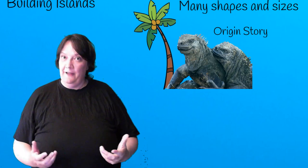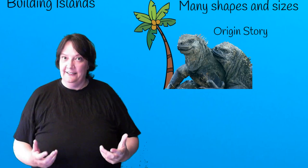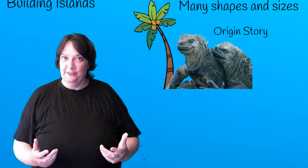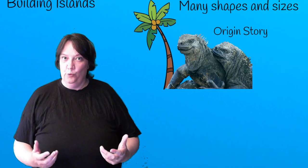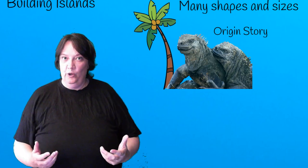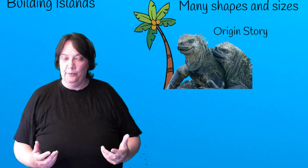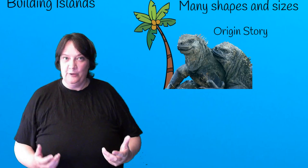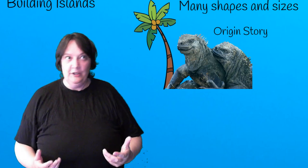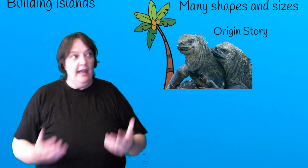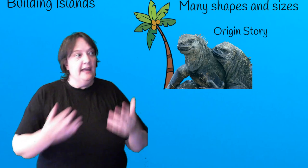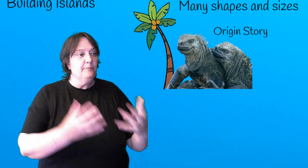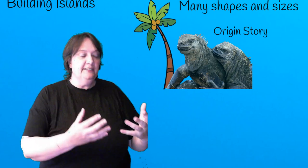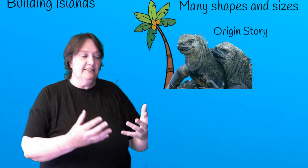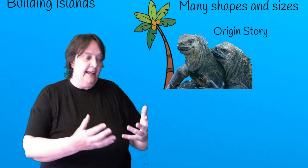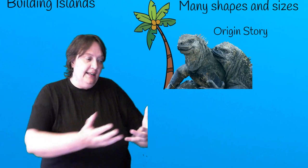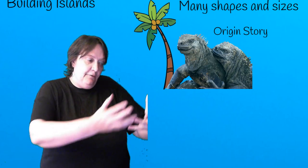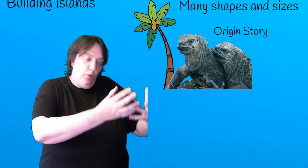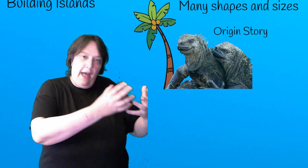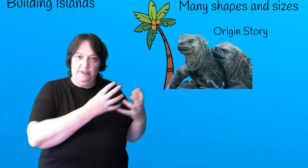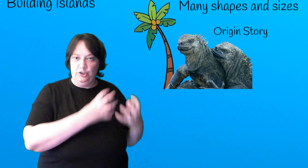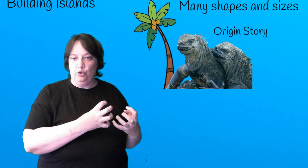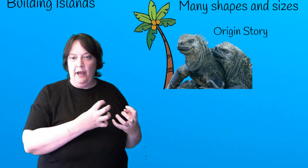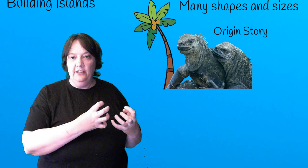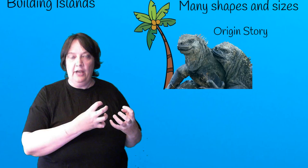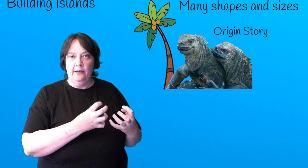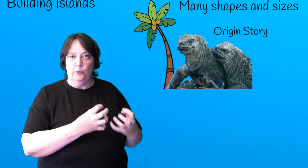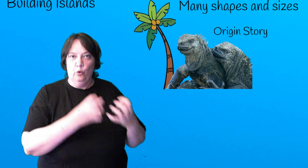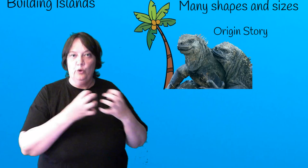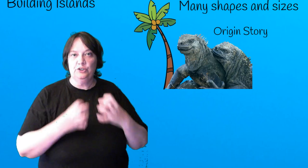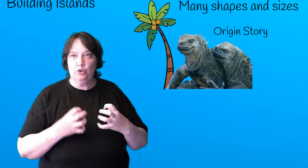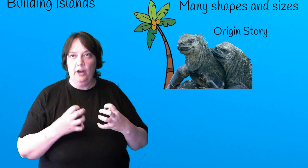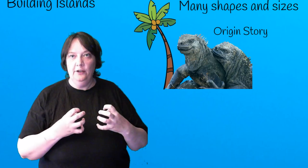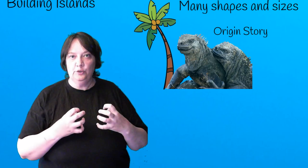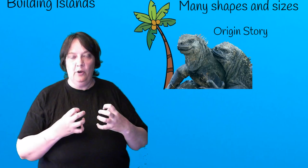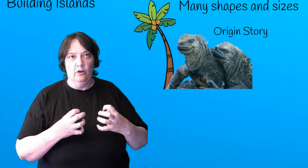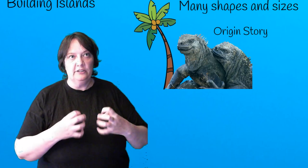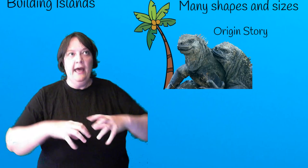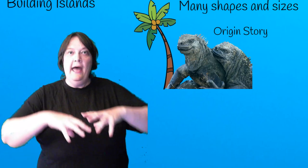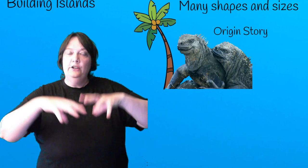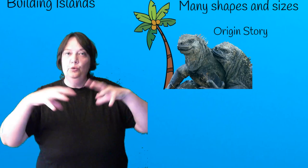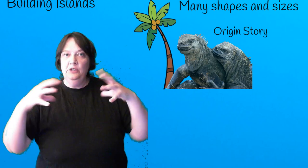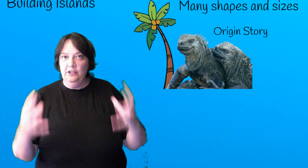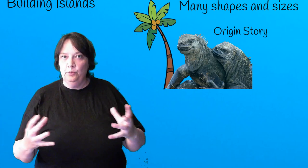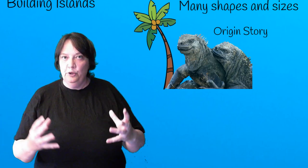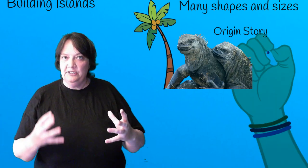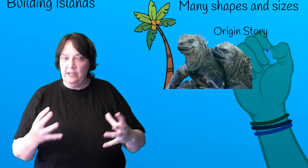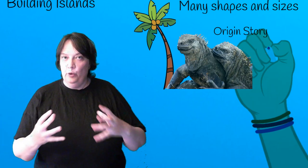fantasy worldbuilder. It means that if you have a strange animal or a strange plant and you need to put it somewhere